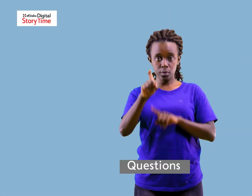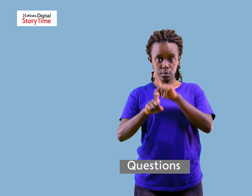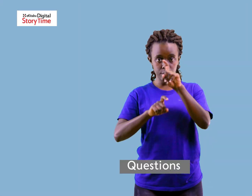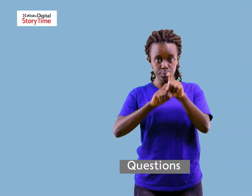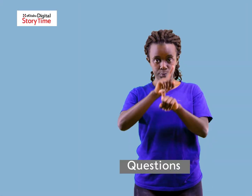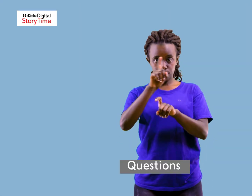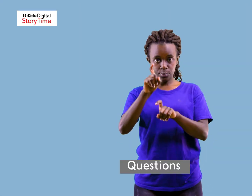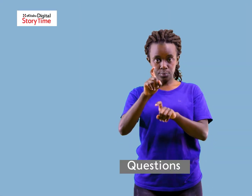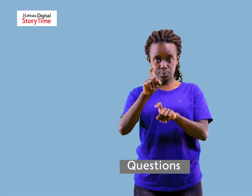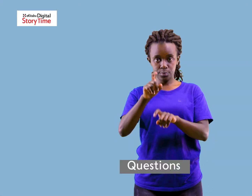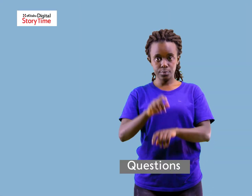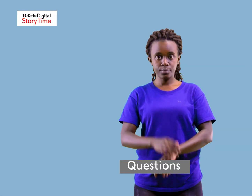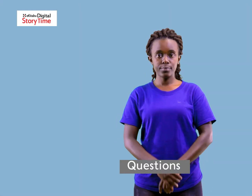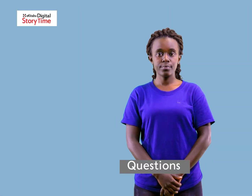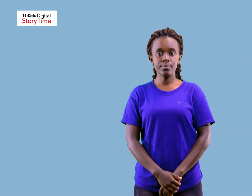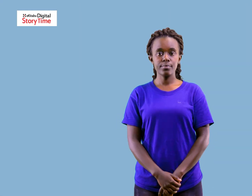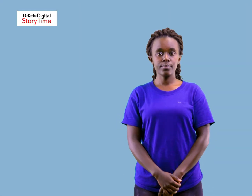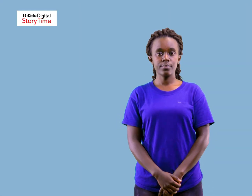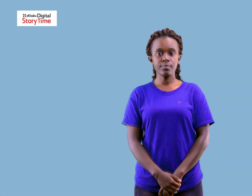Questions.